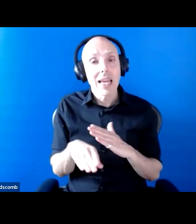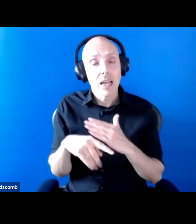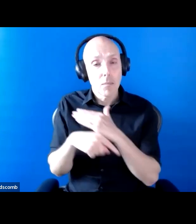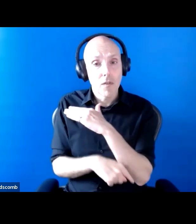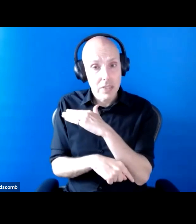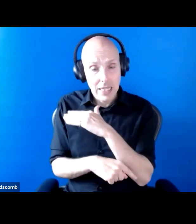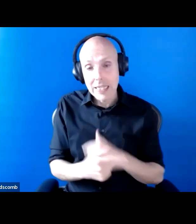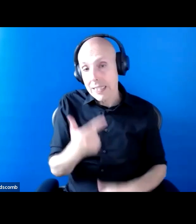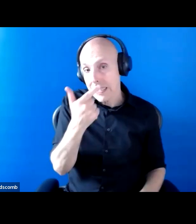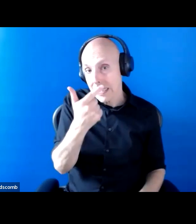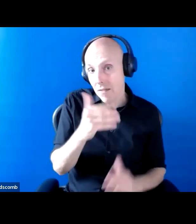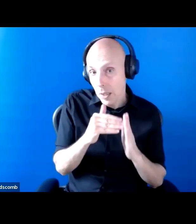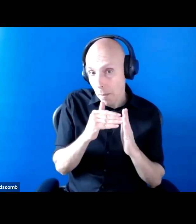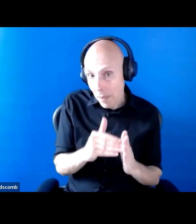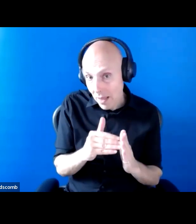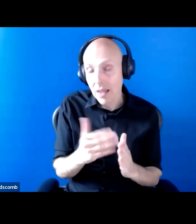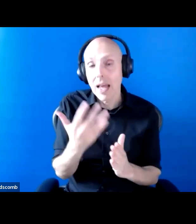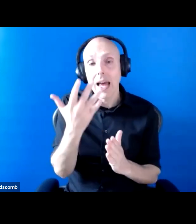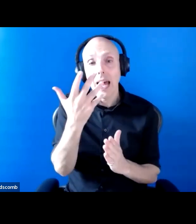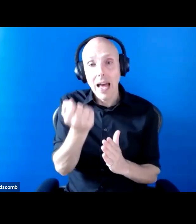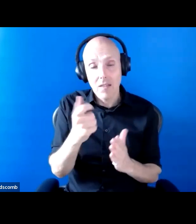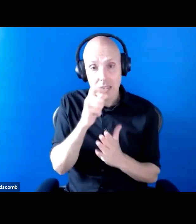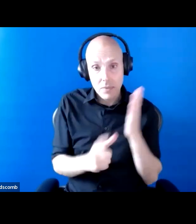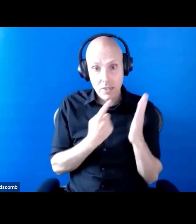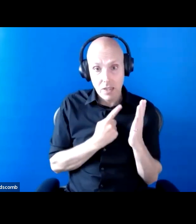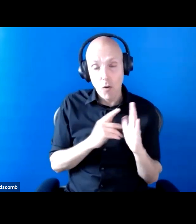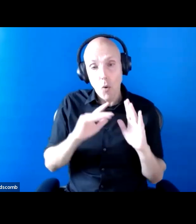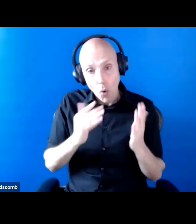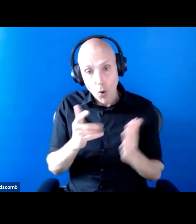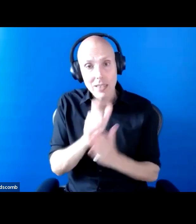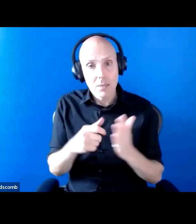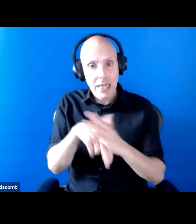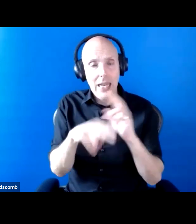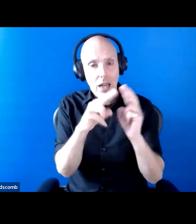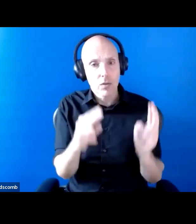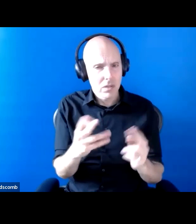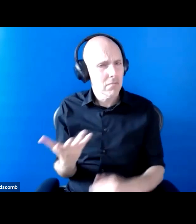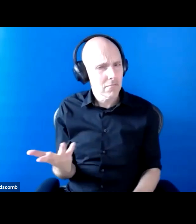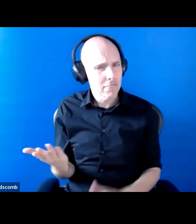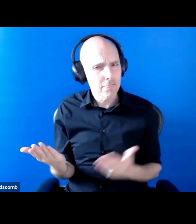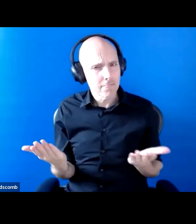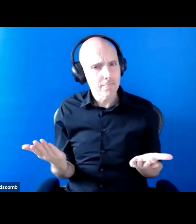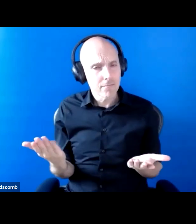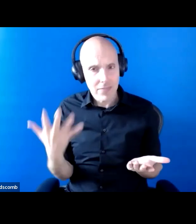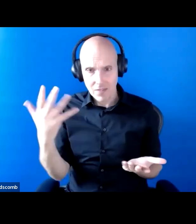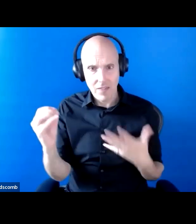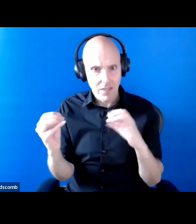person in their household. So you can see that disabled people are some of the poorest people in this country.